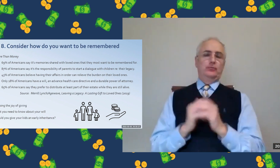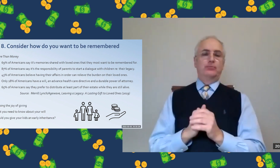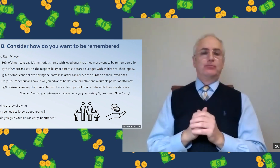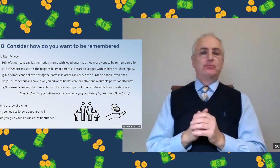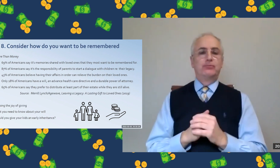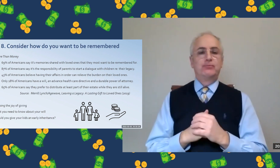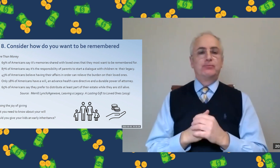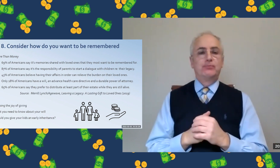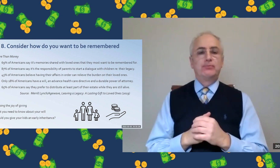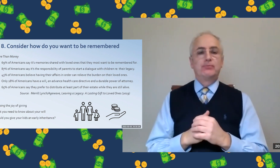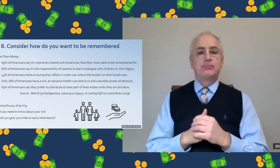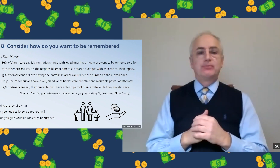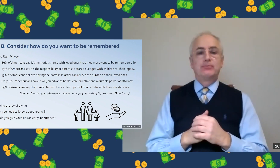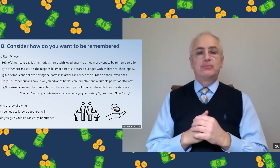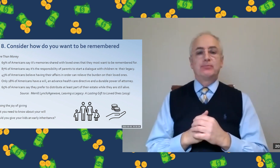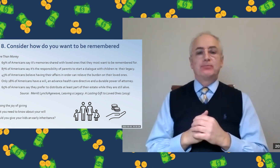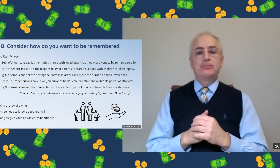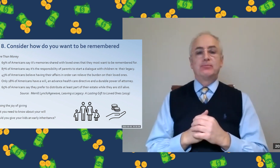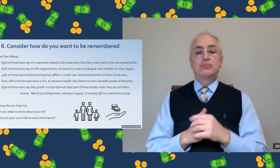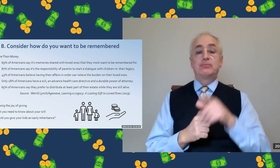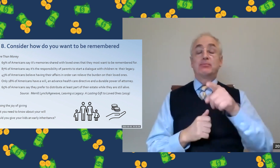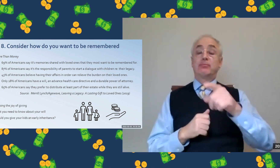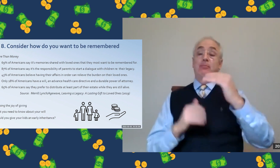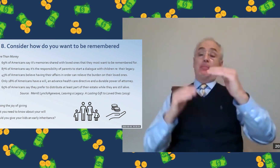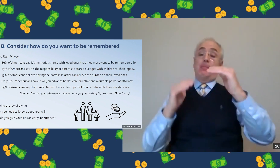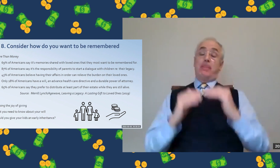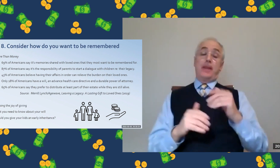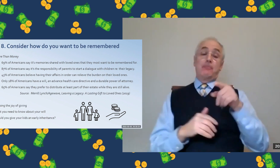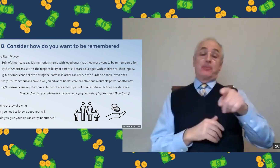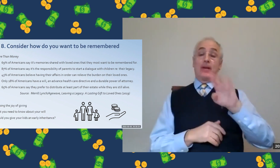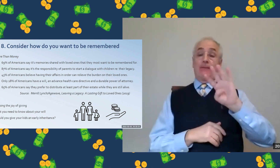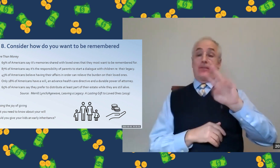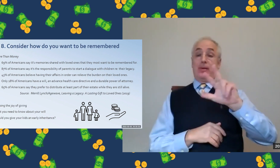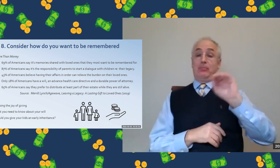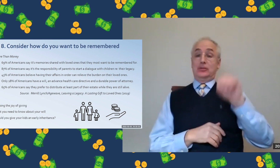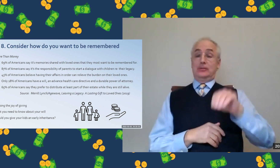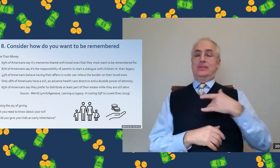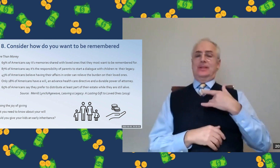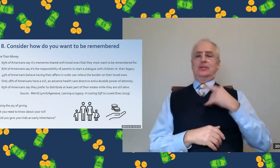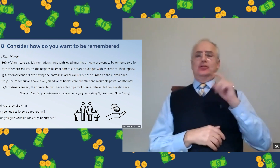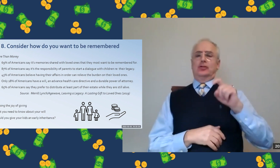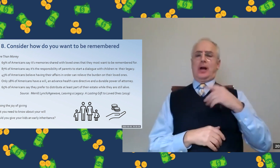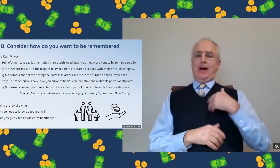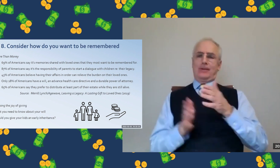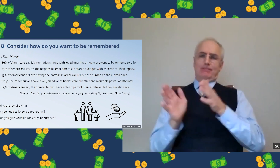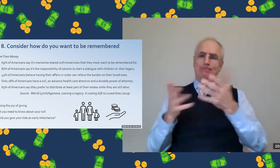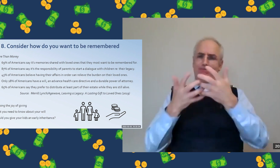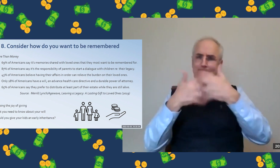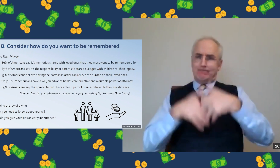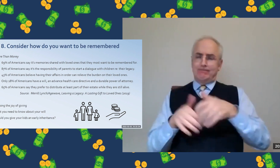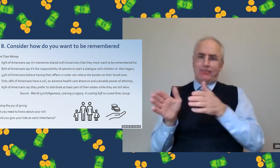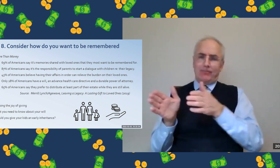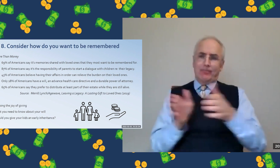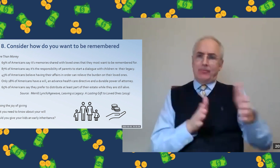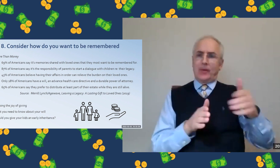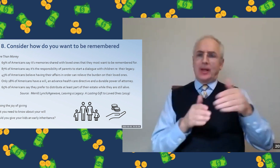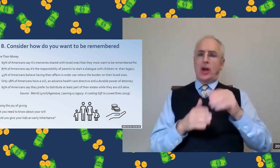Again, so that it's clear to everyone involved what those desires are. 43% of